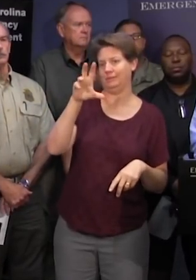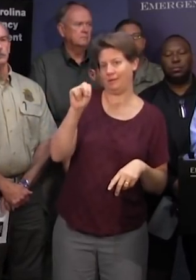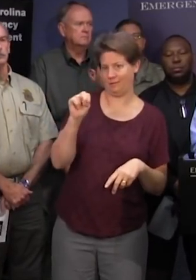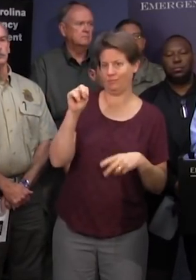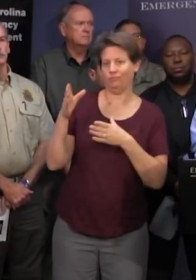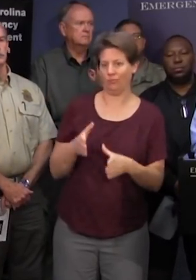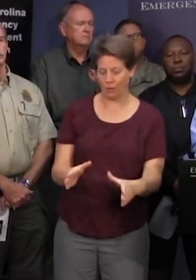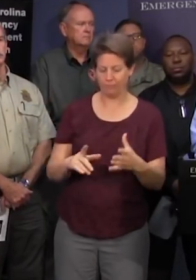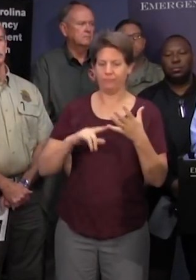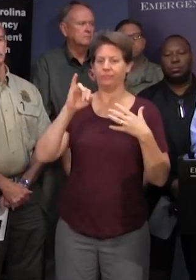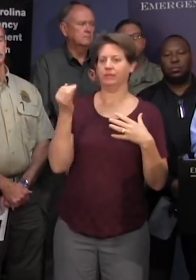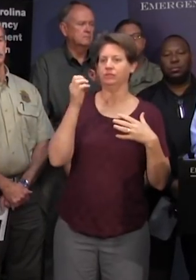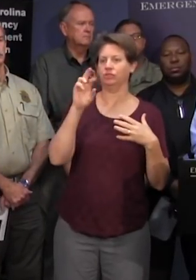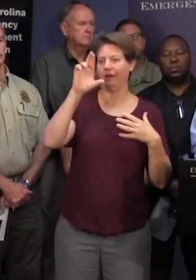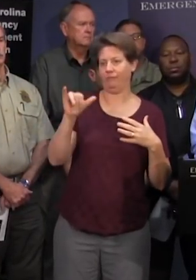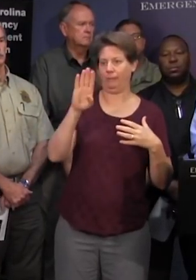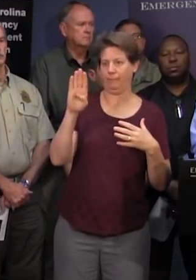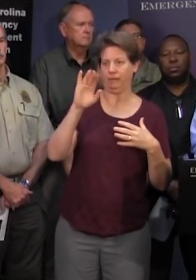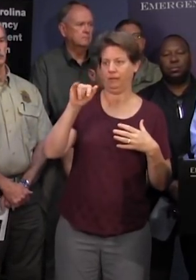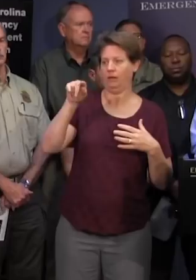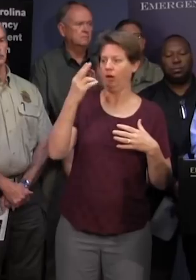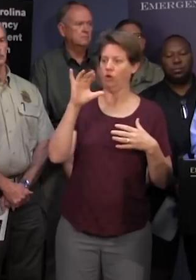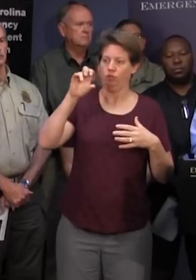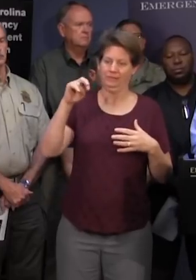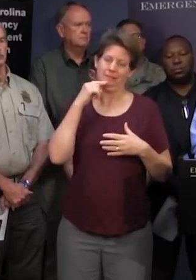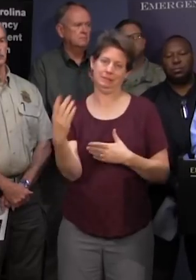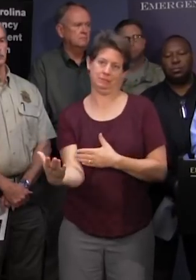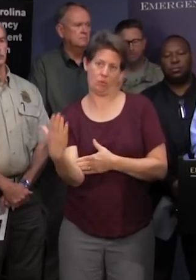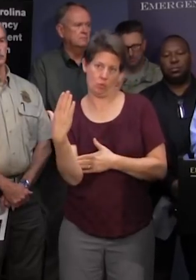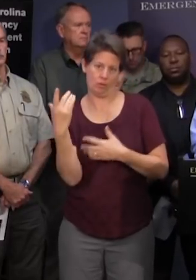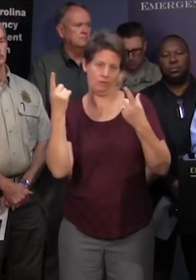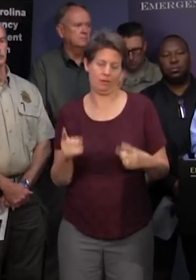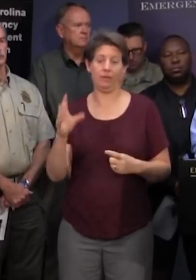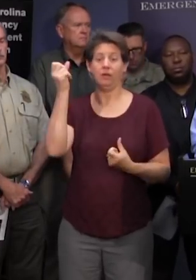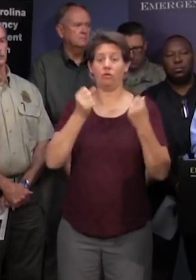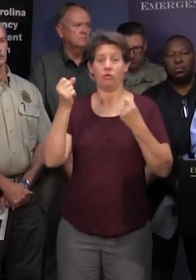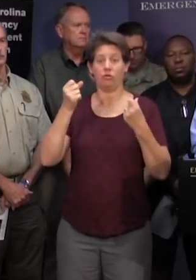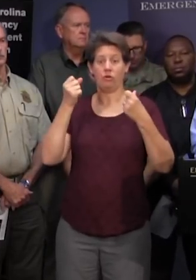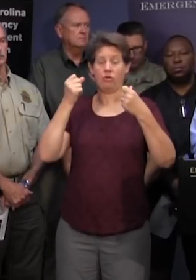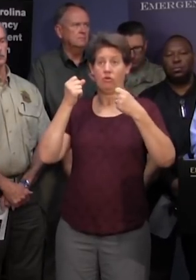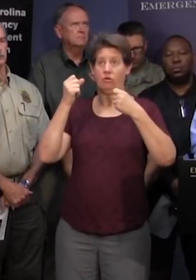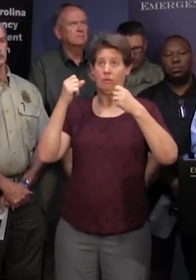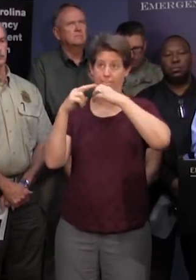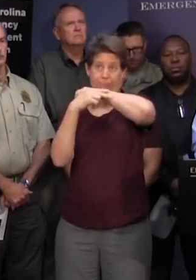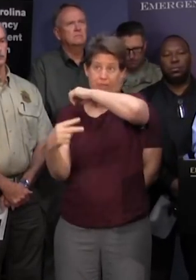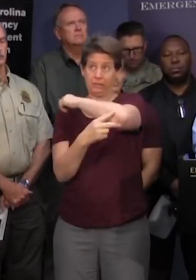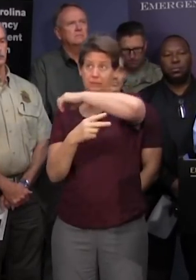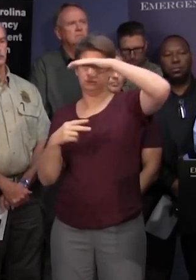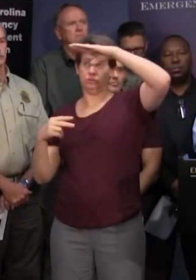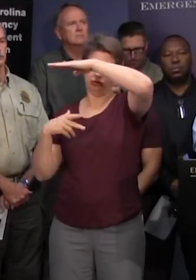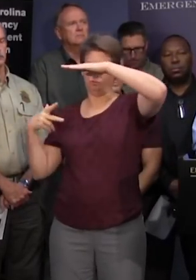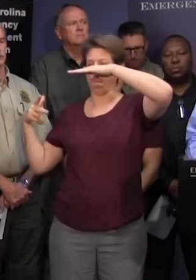jeffrey b jeffrey youngren passed this morning when his car struck an overpass support beam in